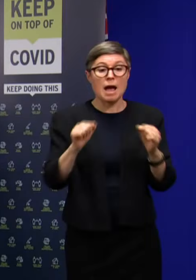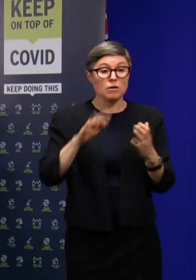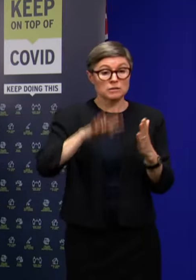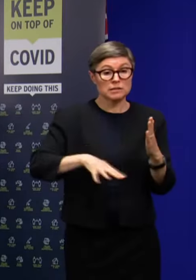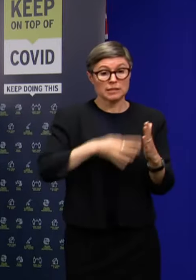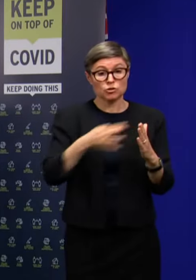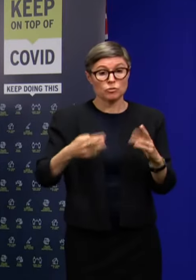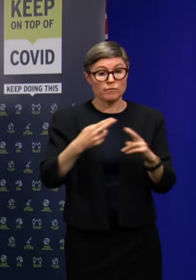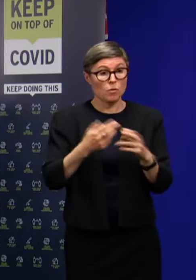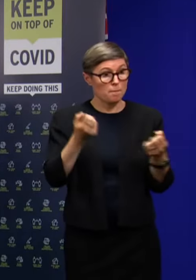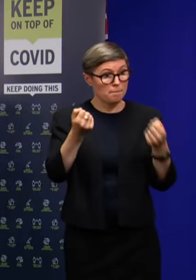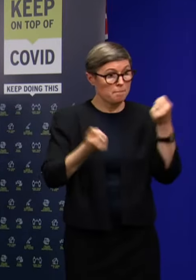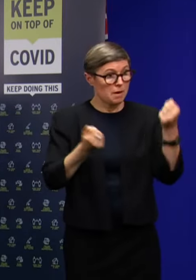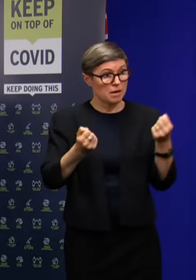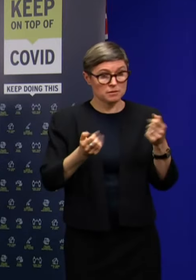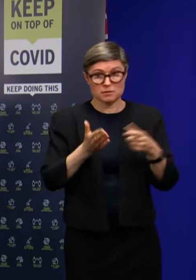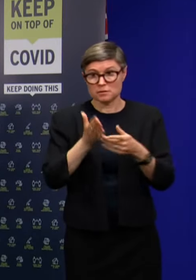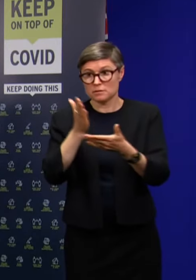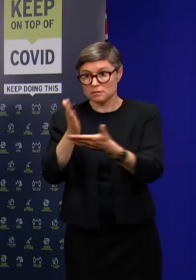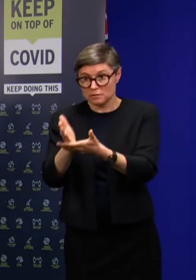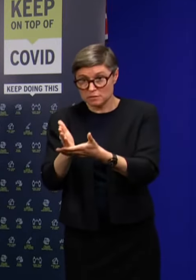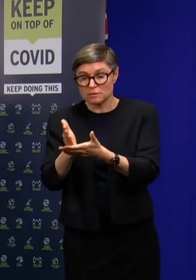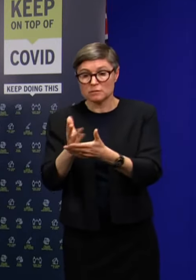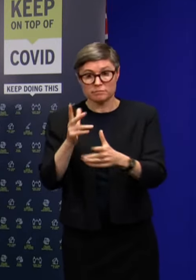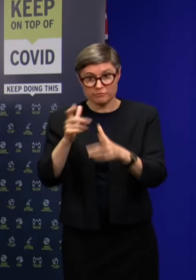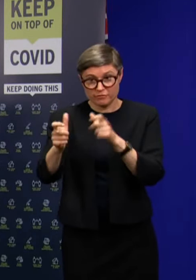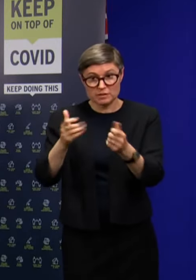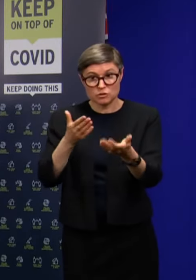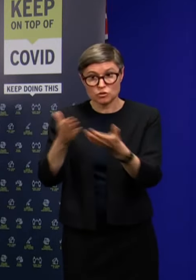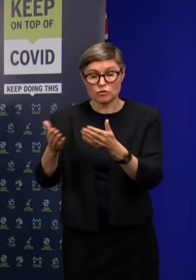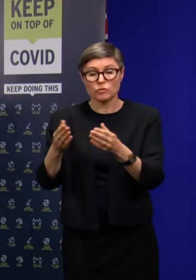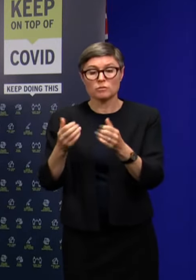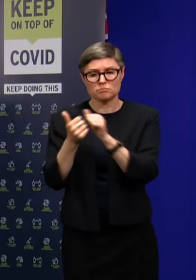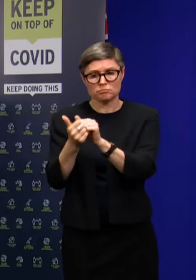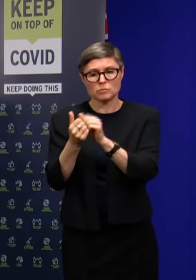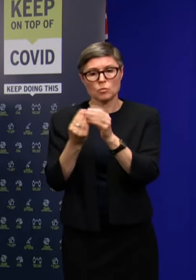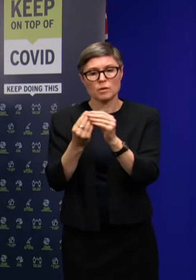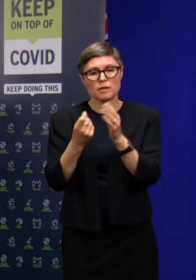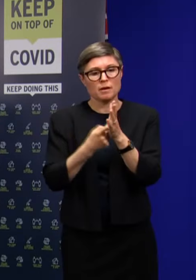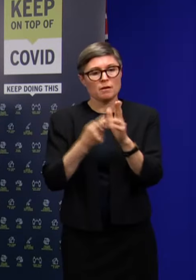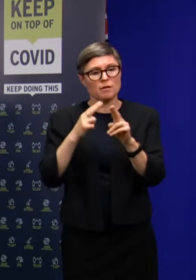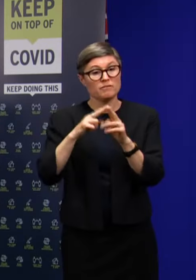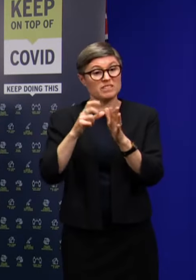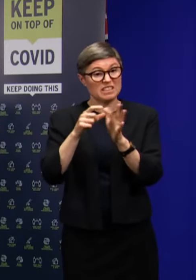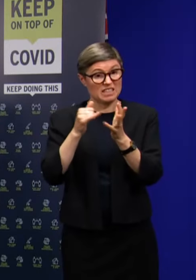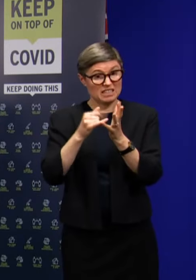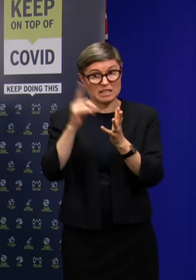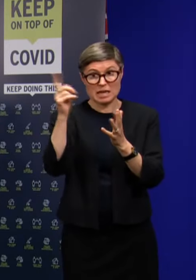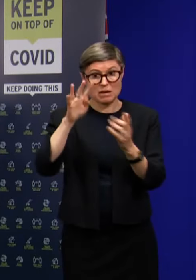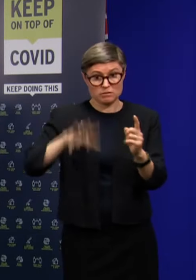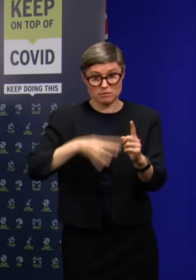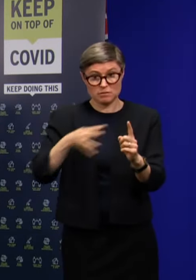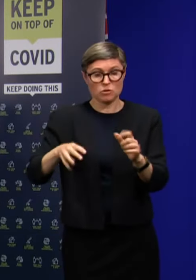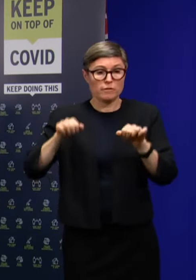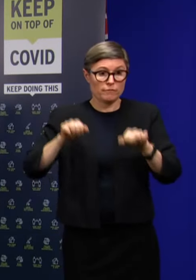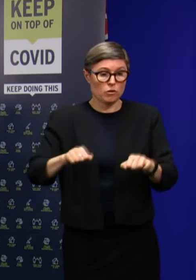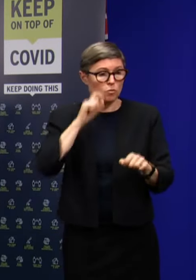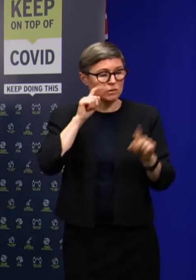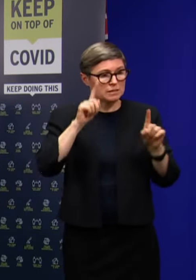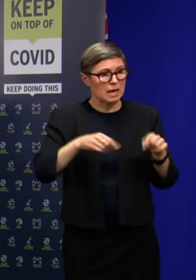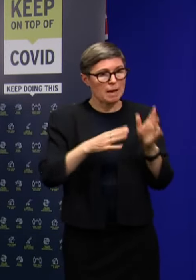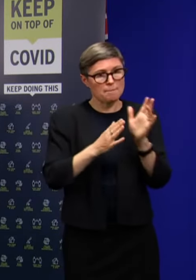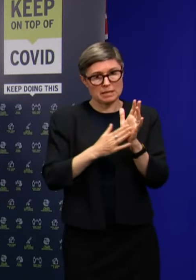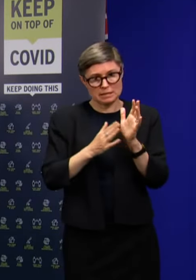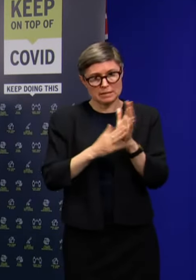bus vaccination service being delivered in partnership with the Royal Flying Doctors has also now being confirmed. Starting on Monday,